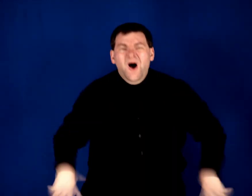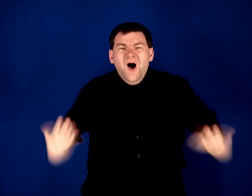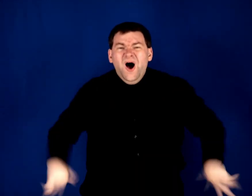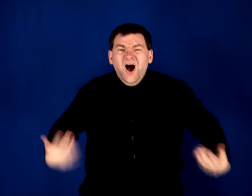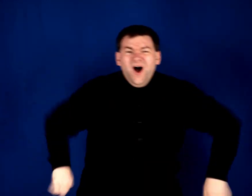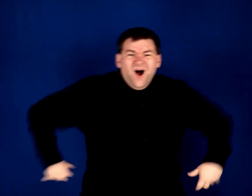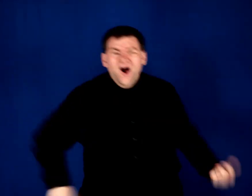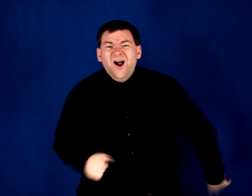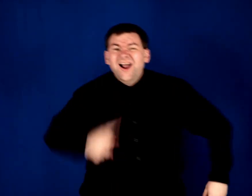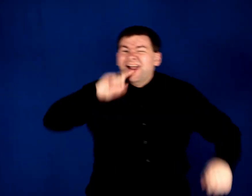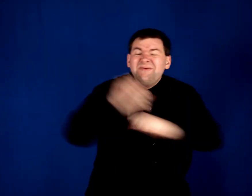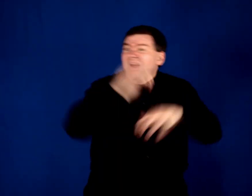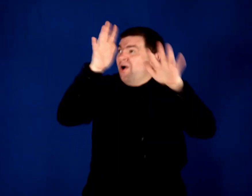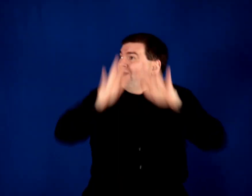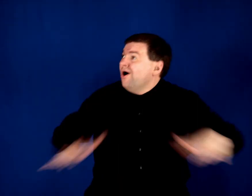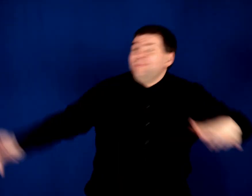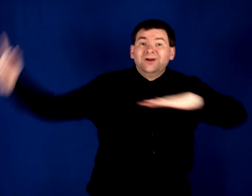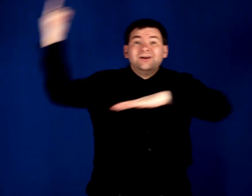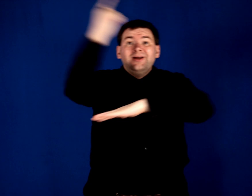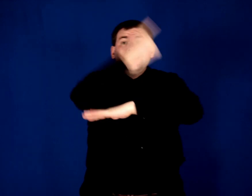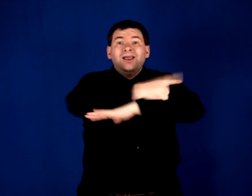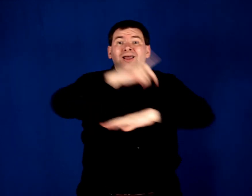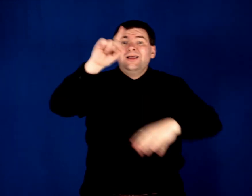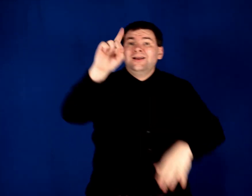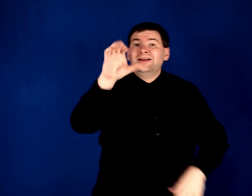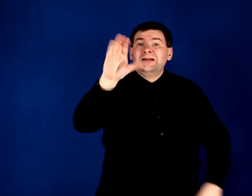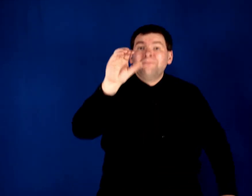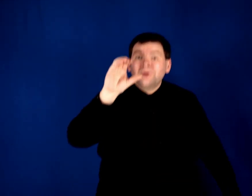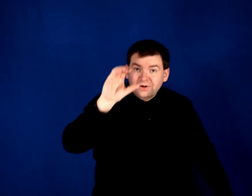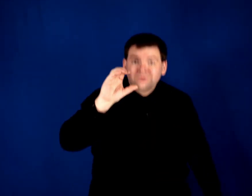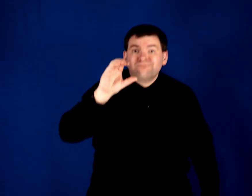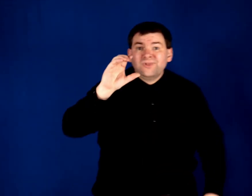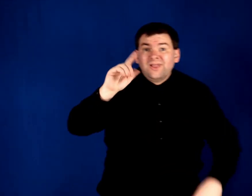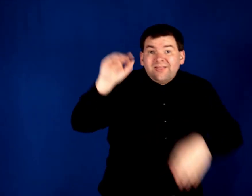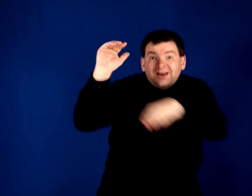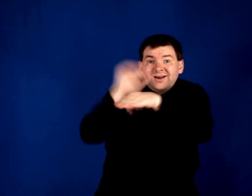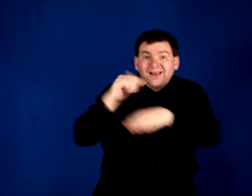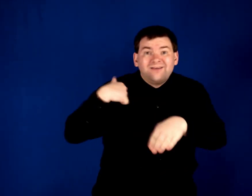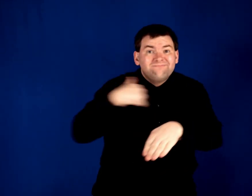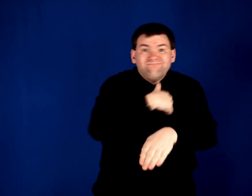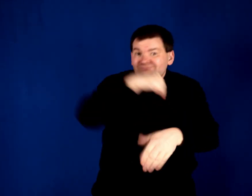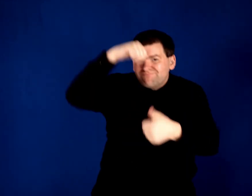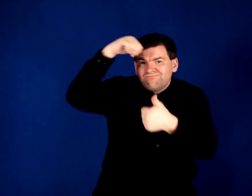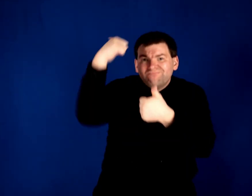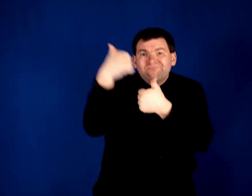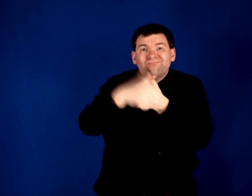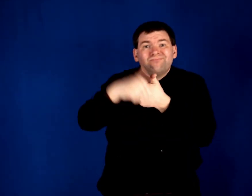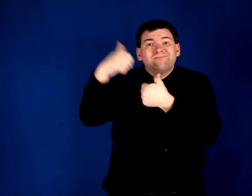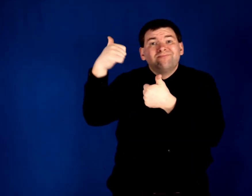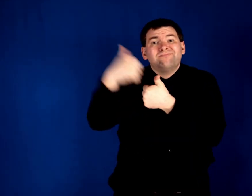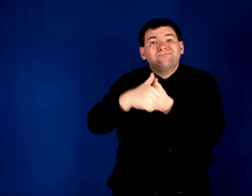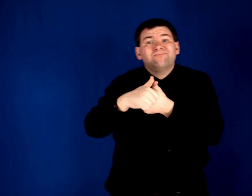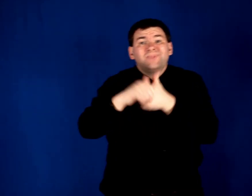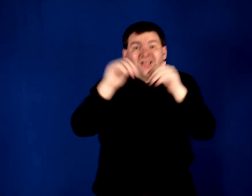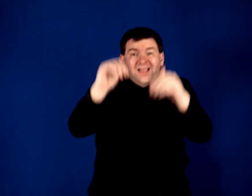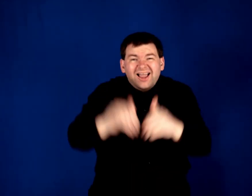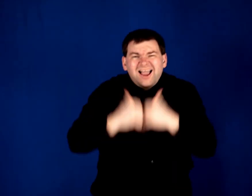It'll be a cold day in December The night we don't remember How the